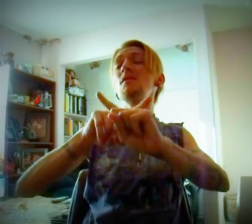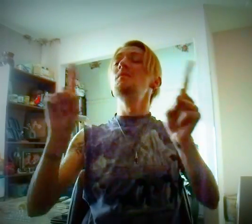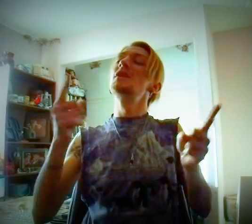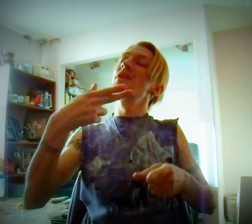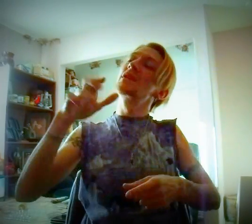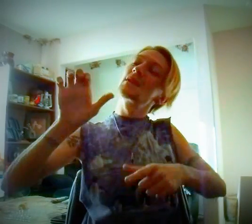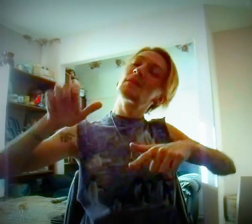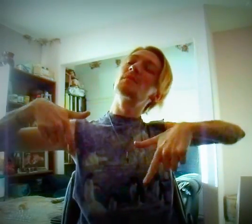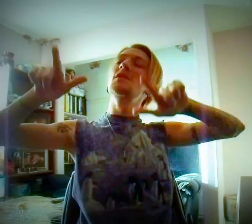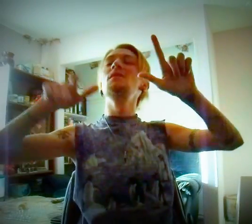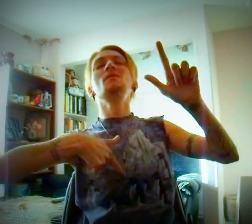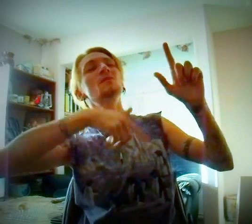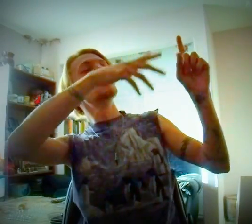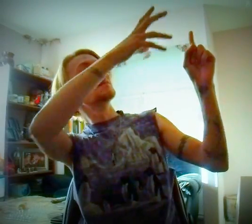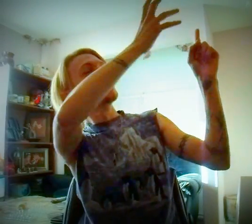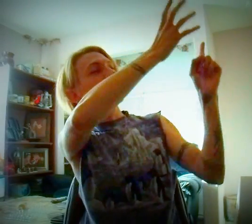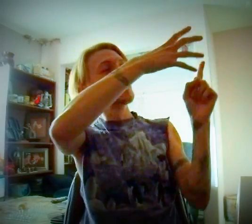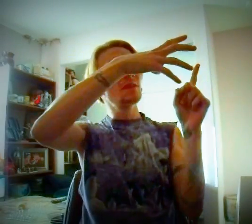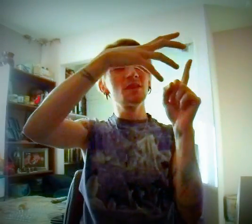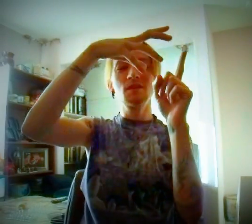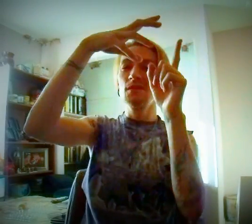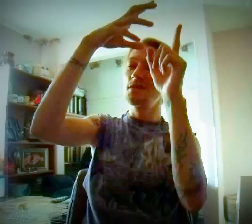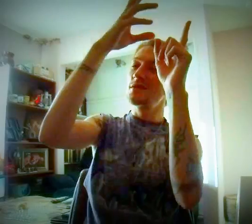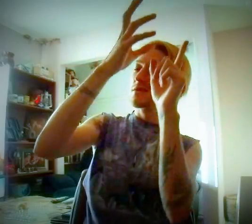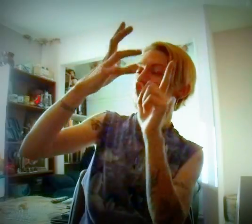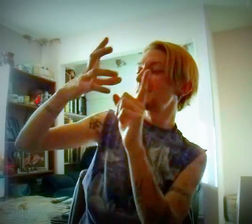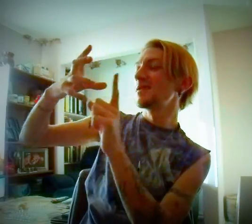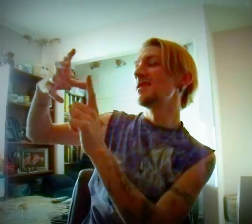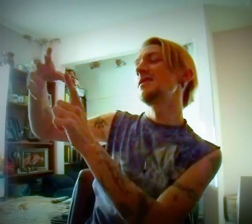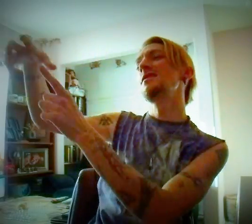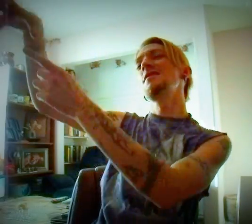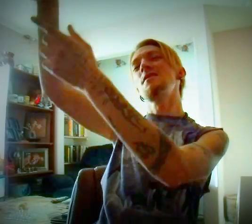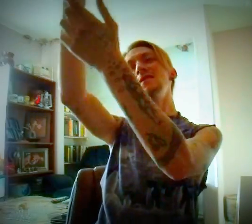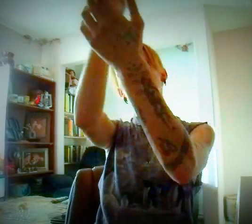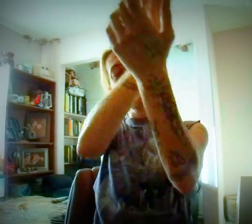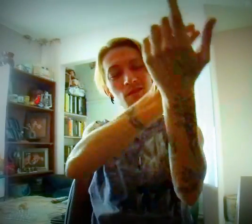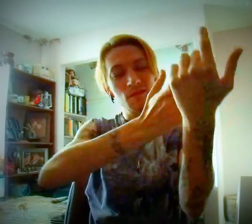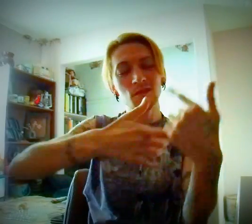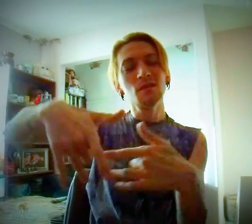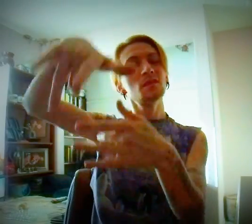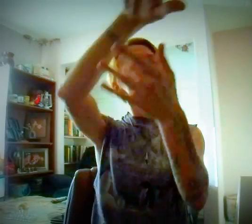but he let me go, say Please Yeah